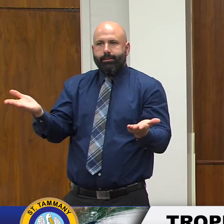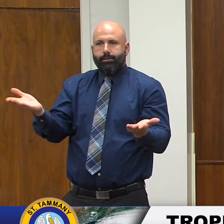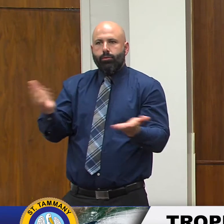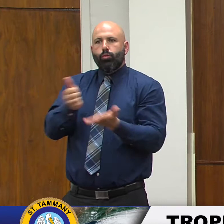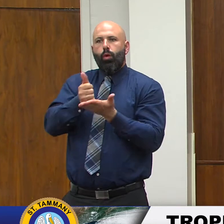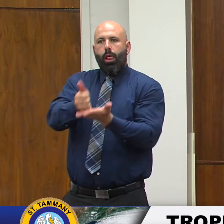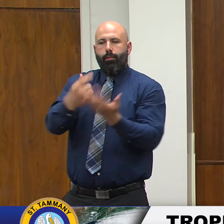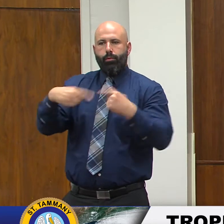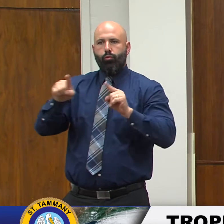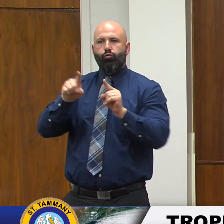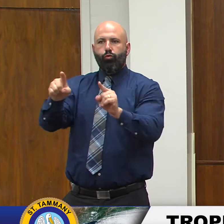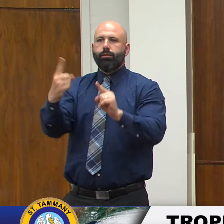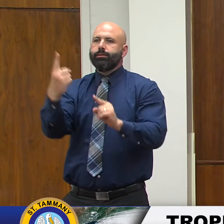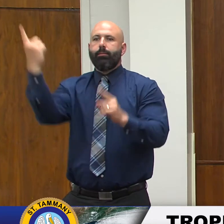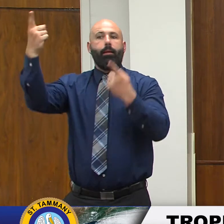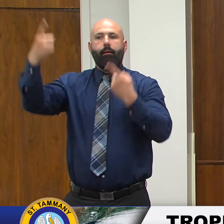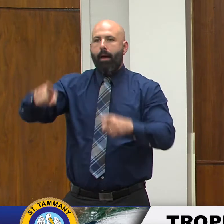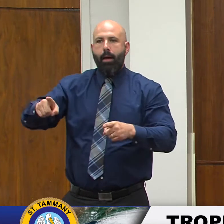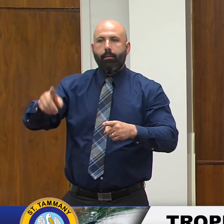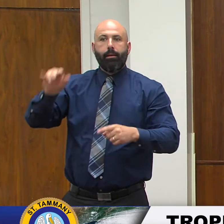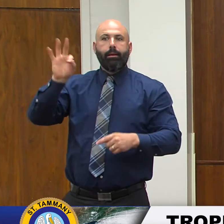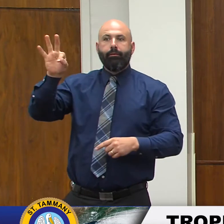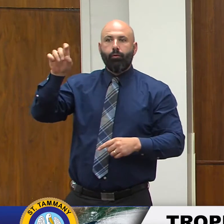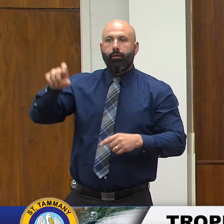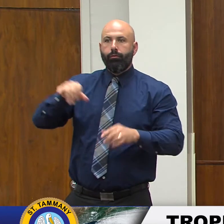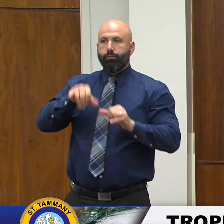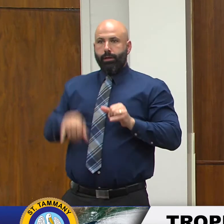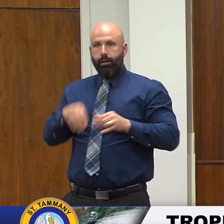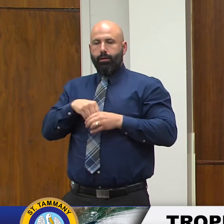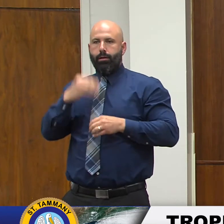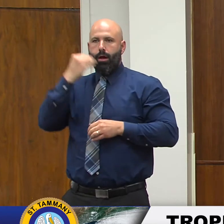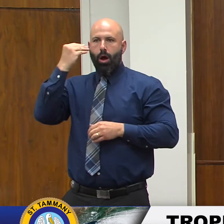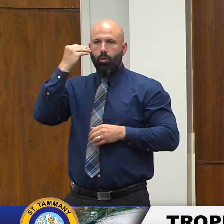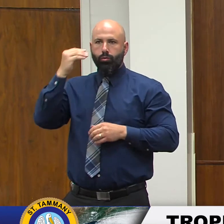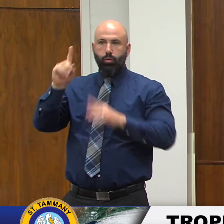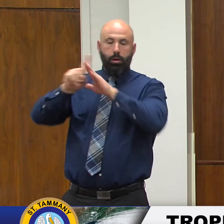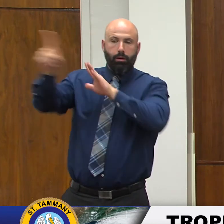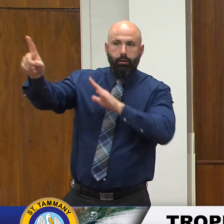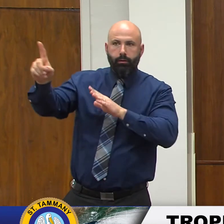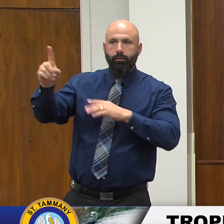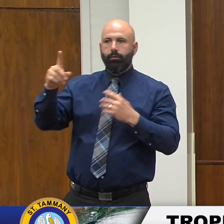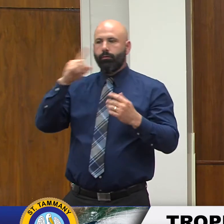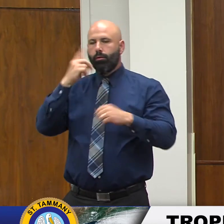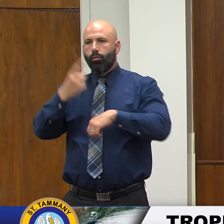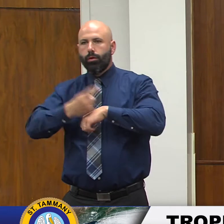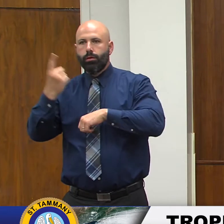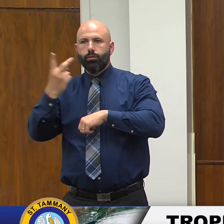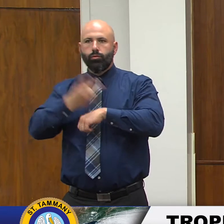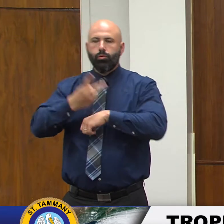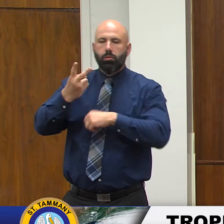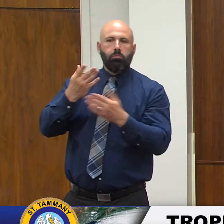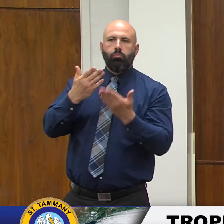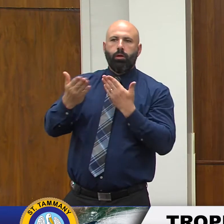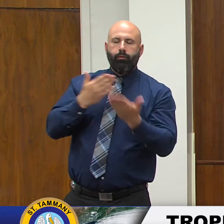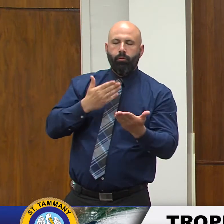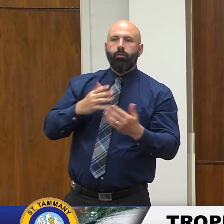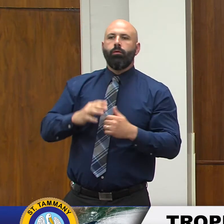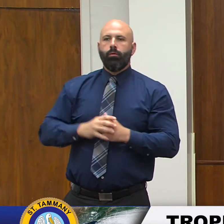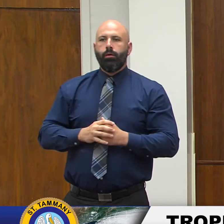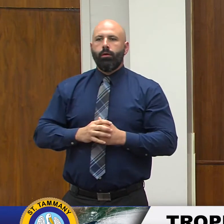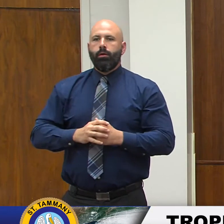prepare you in the event you have to shelter in place for a day or two depending on the weather that we get